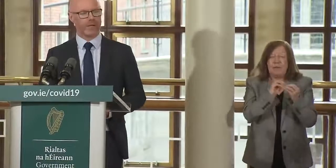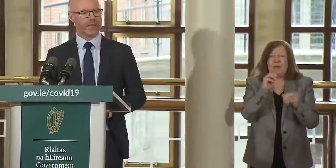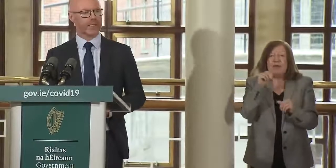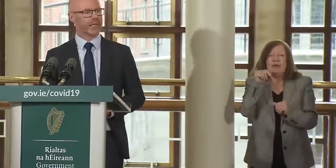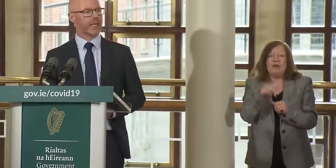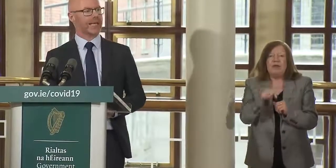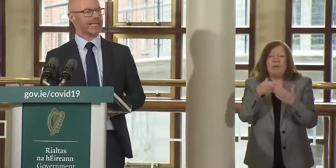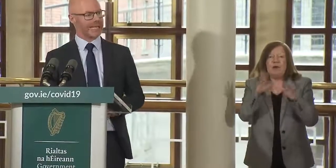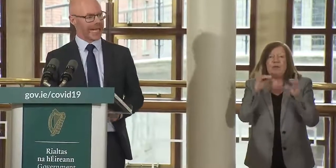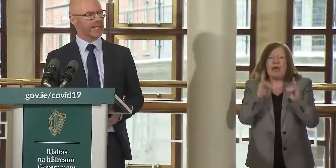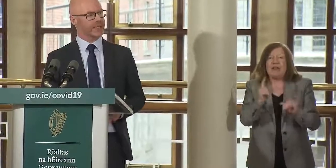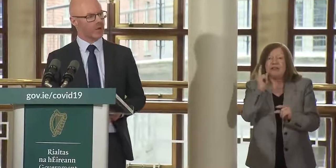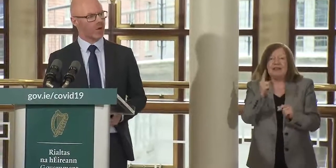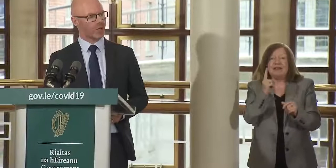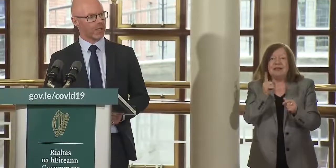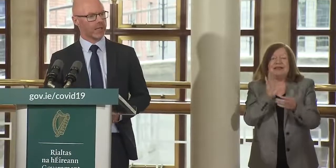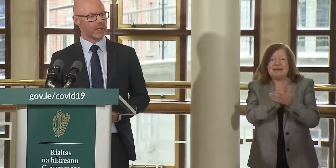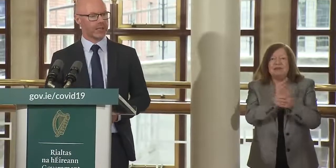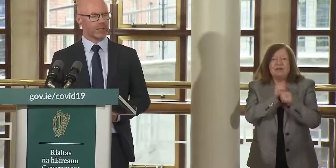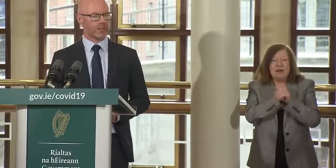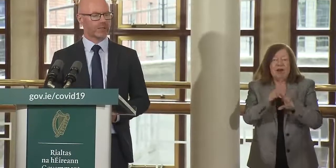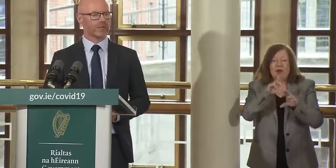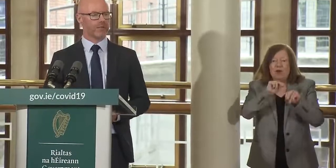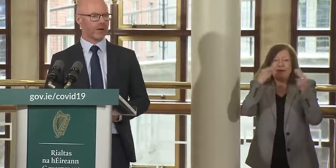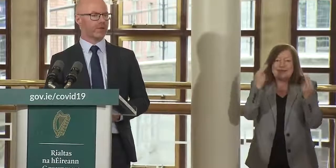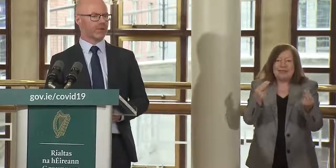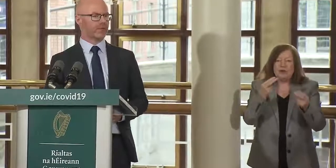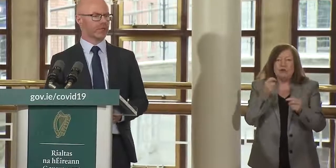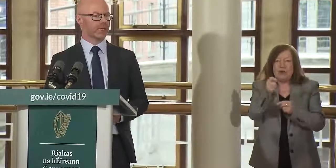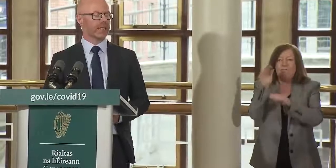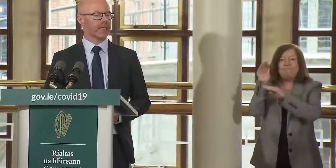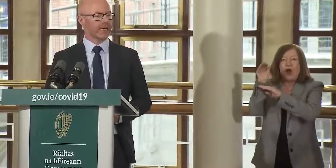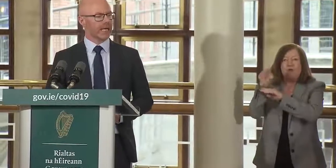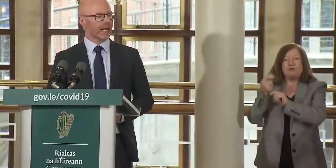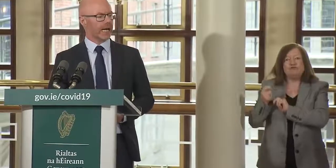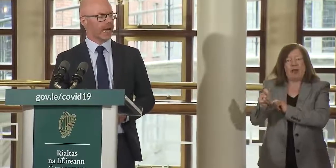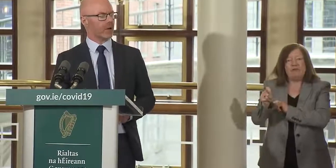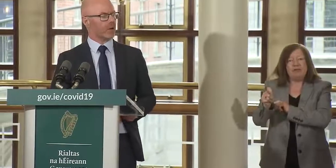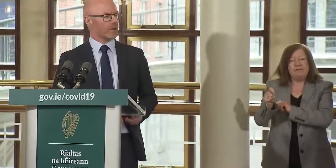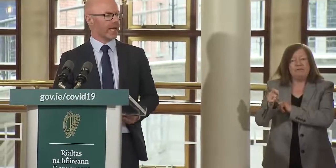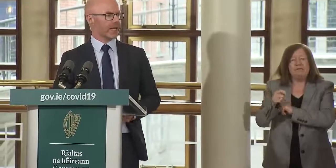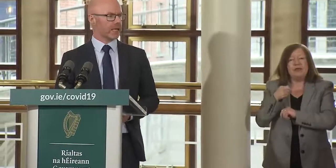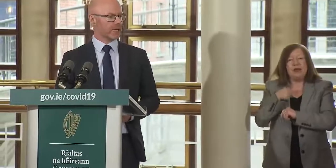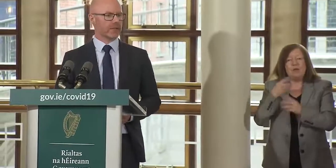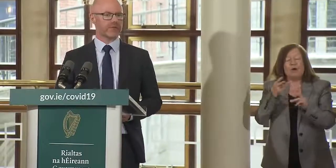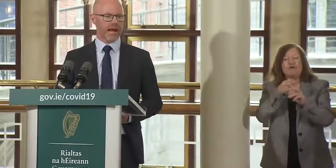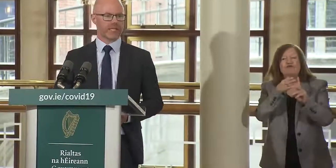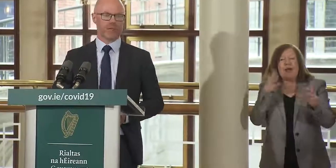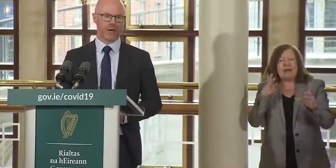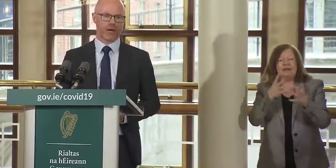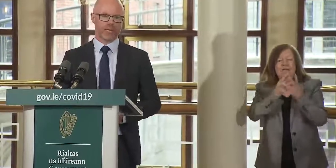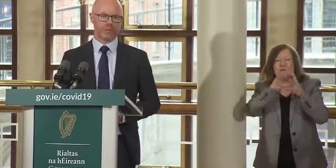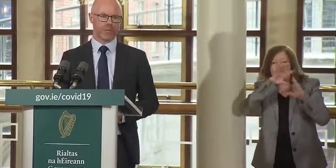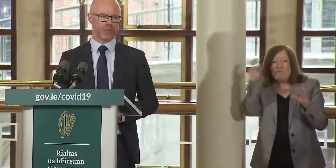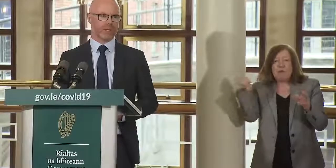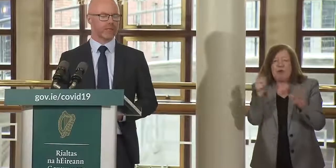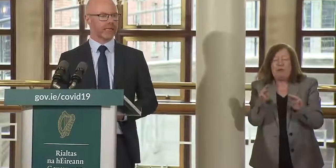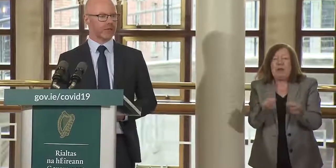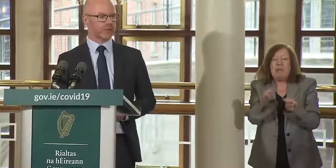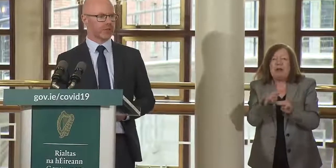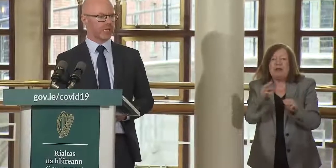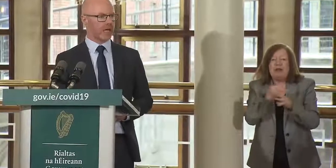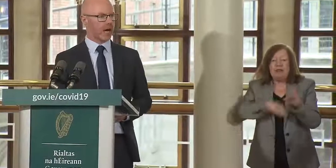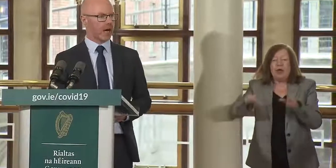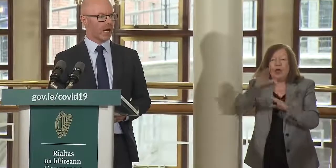public health advice is against all non-essential foreign travel and i want to recognize that the vast majority of people